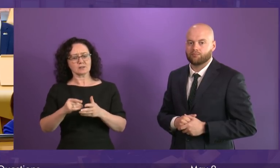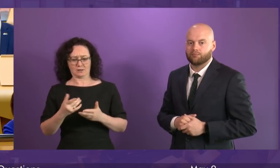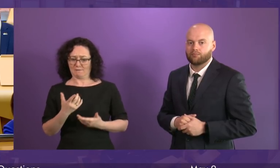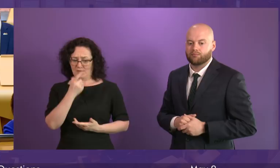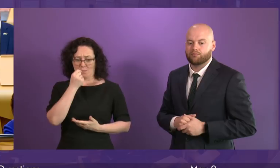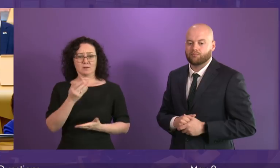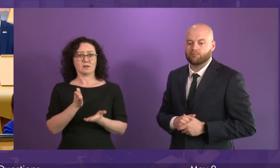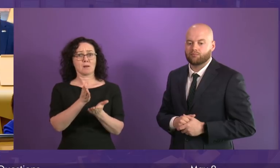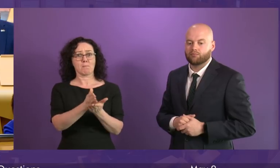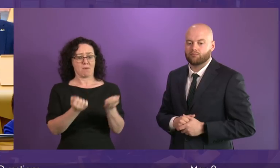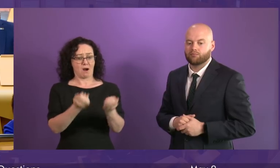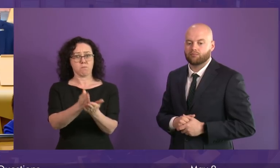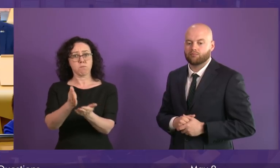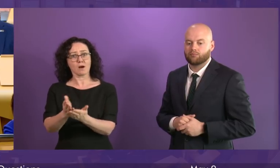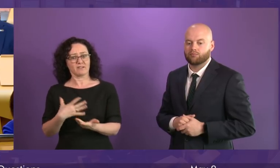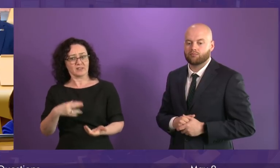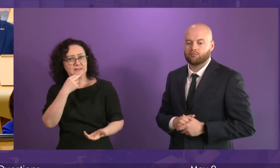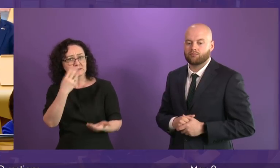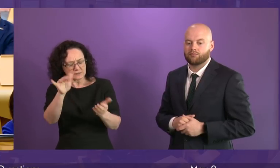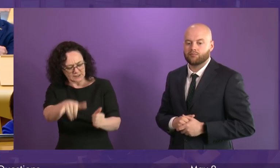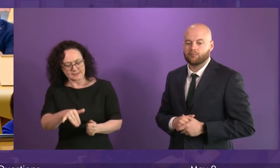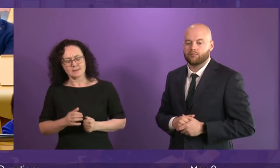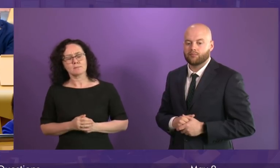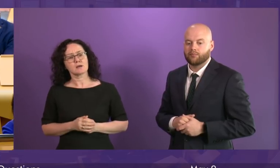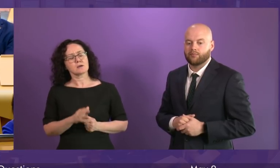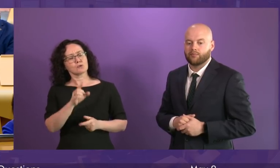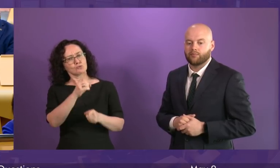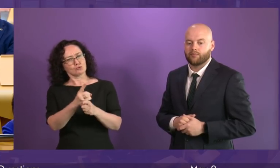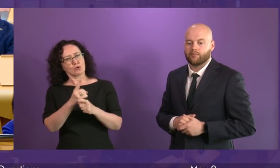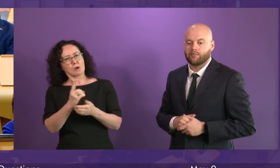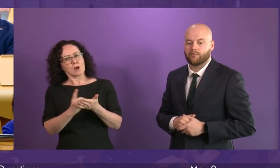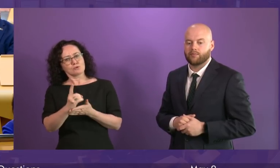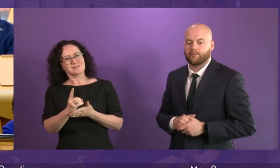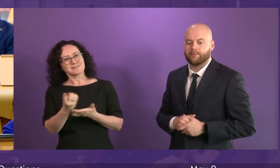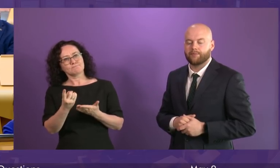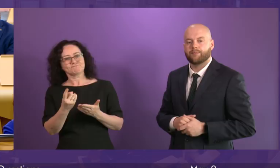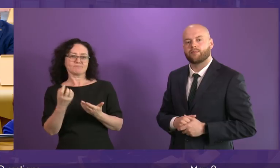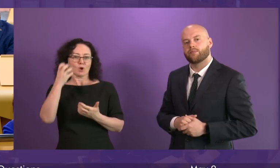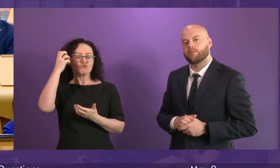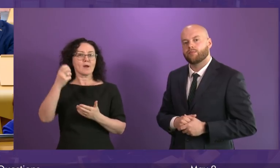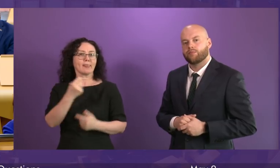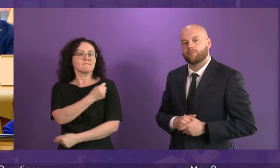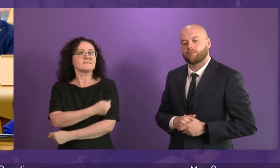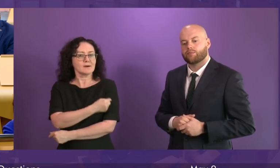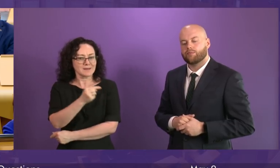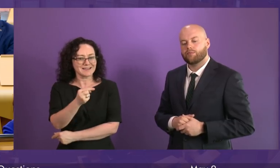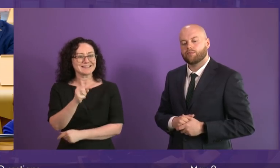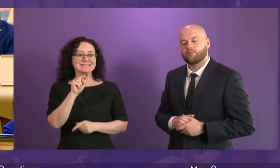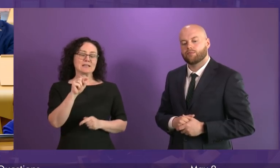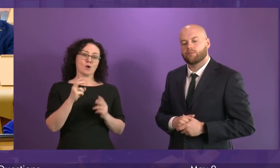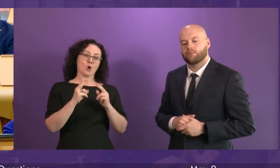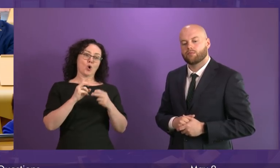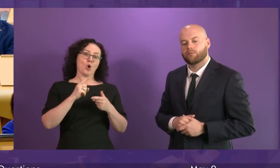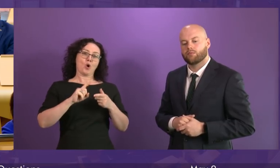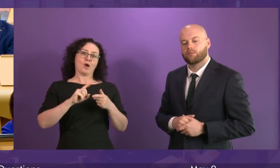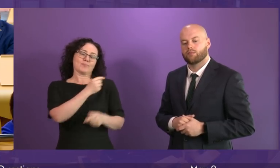at our hospitals. In terms of the Edinburgh Royal Infirmary, of course, if that was not a PFI contract entered into under a previous administration, we